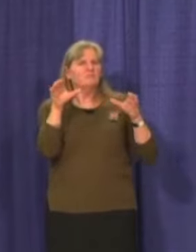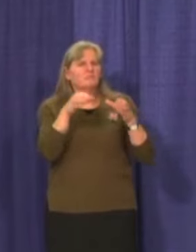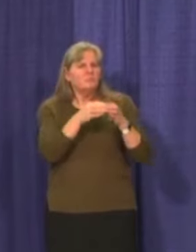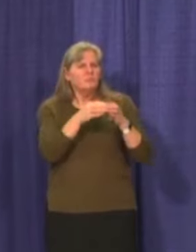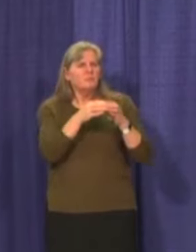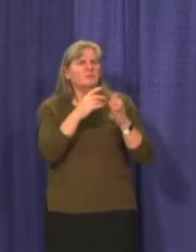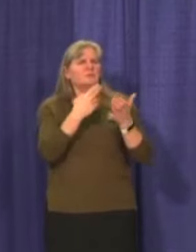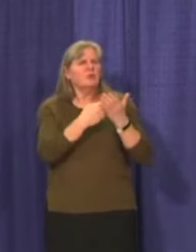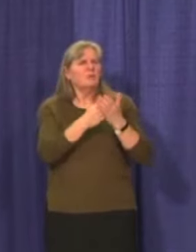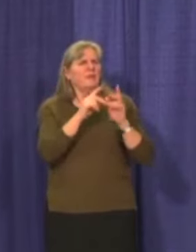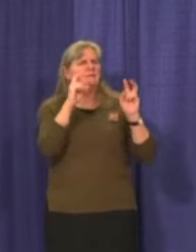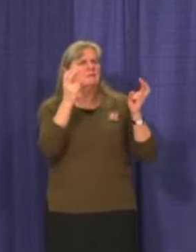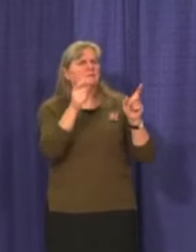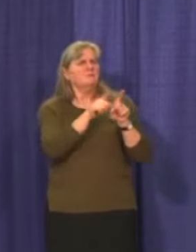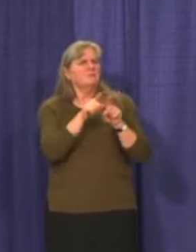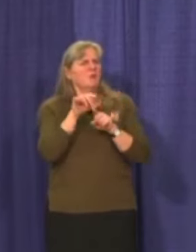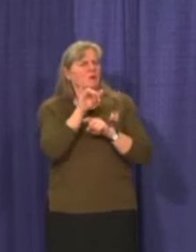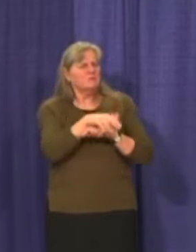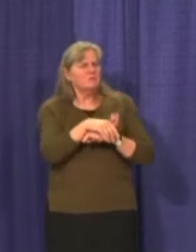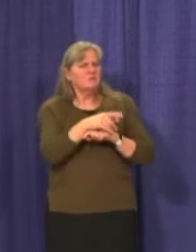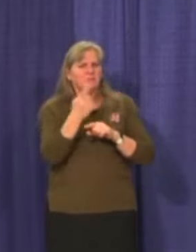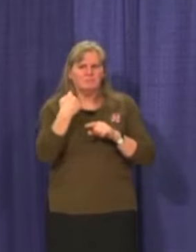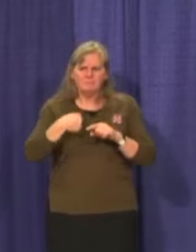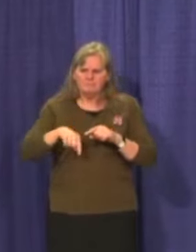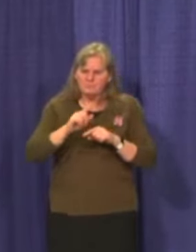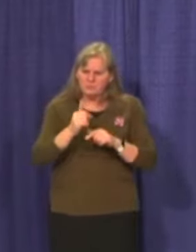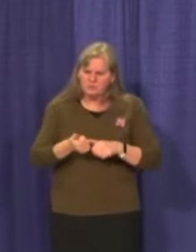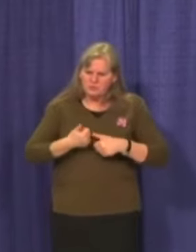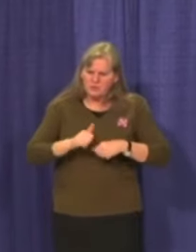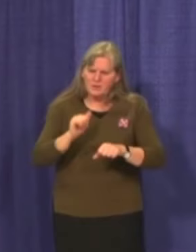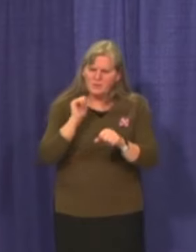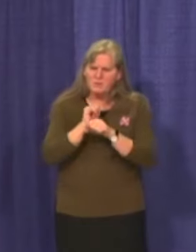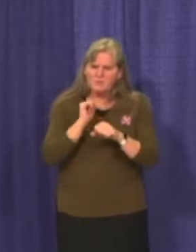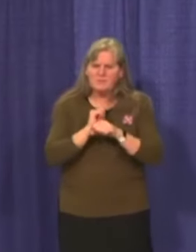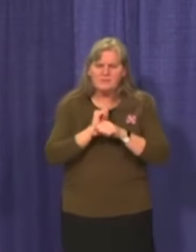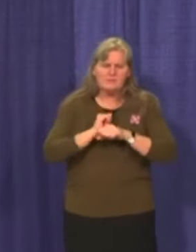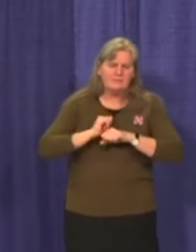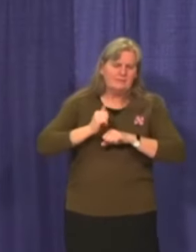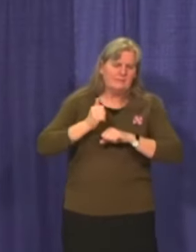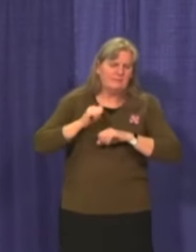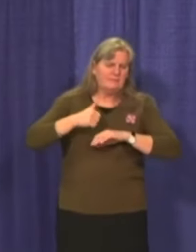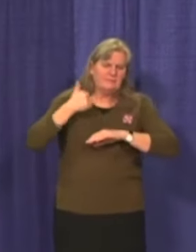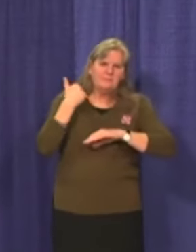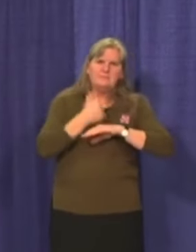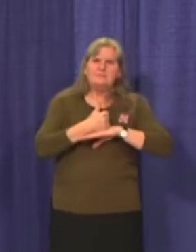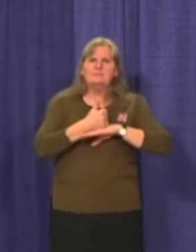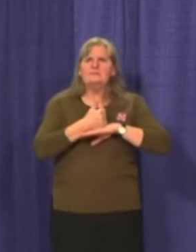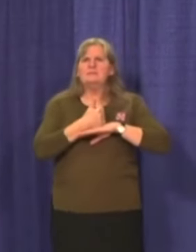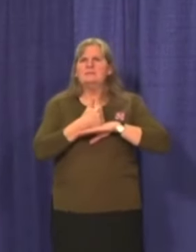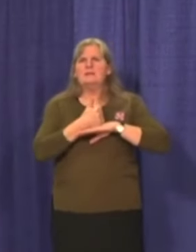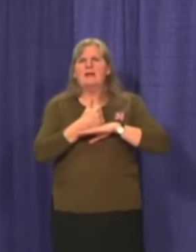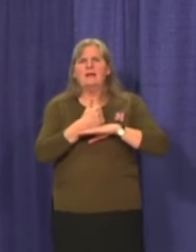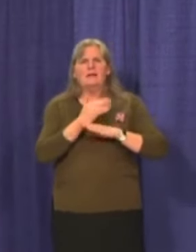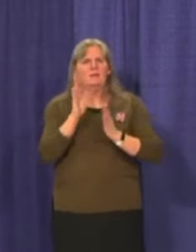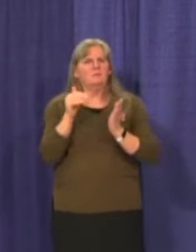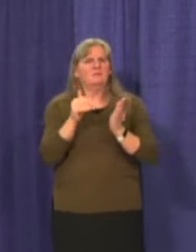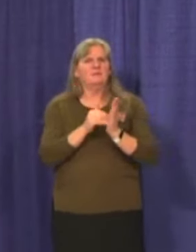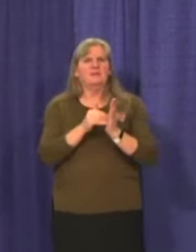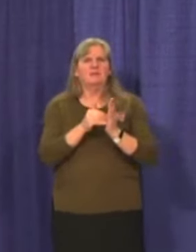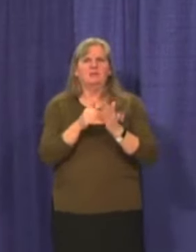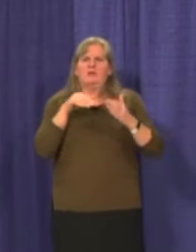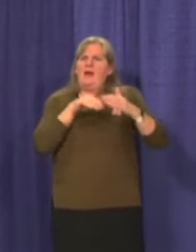We really have been working hard to make these clinics accessible for those Yukoners who want to get vaccinated.